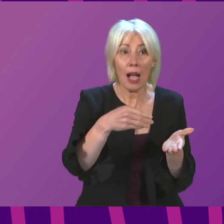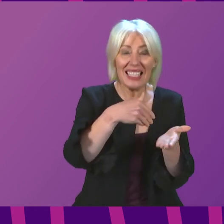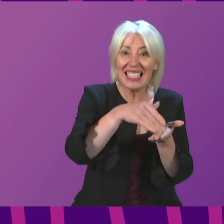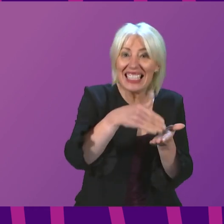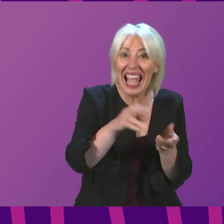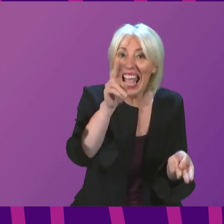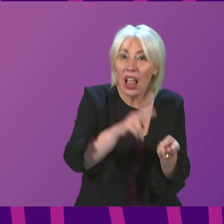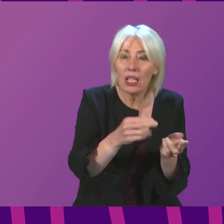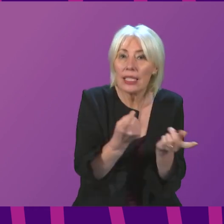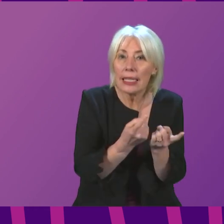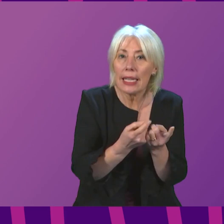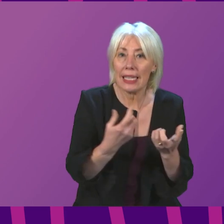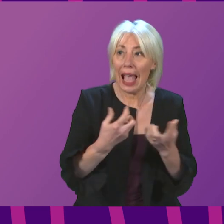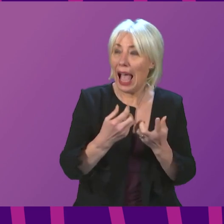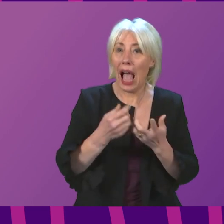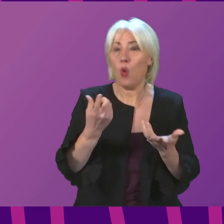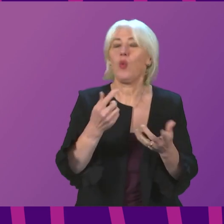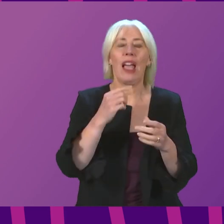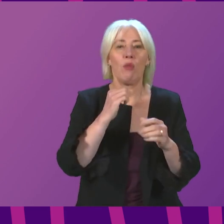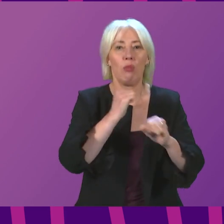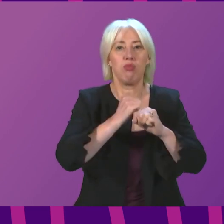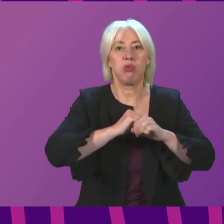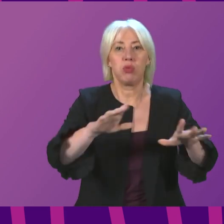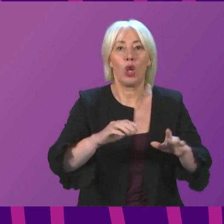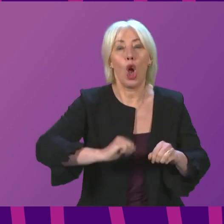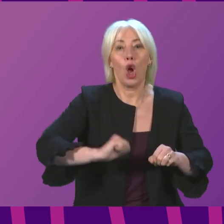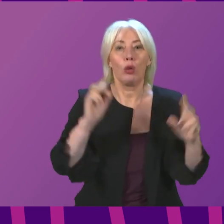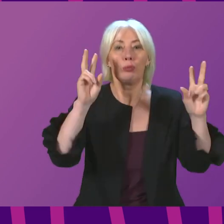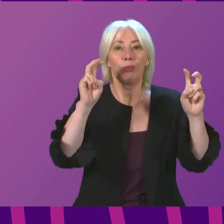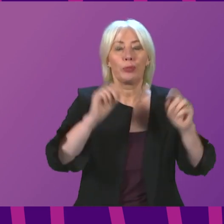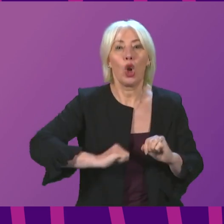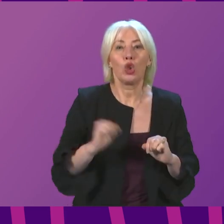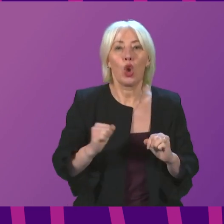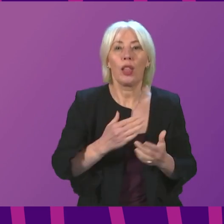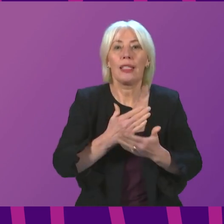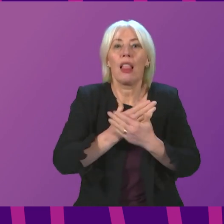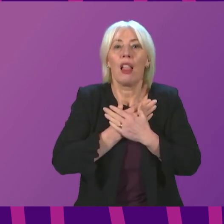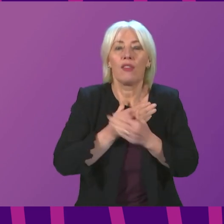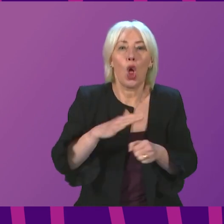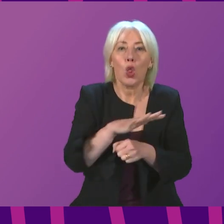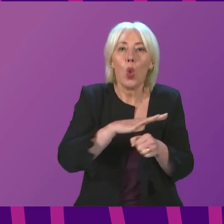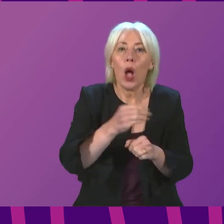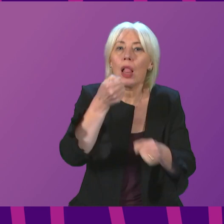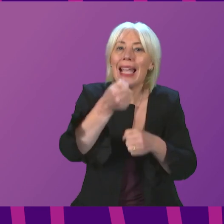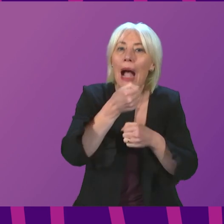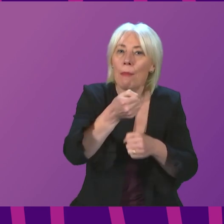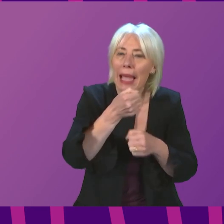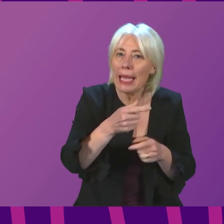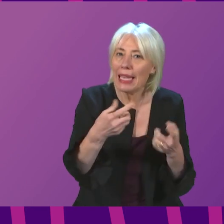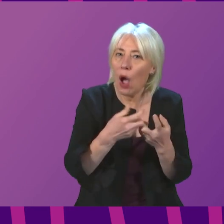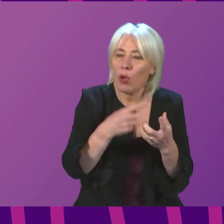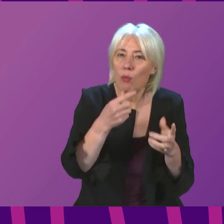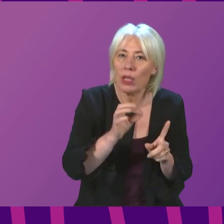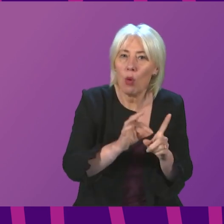have to publicise the Scotland Love's Local campaign further? As we look onward, what considerations are being